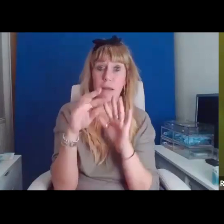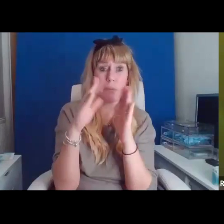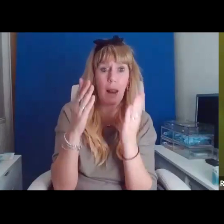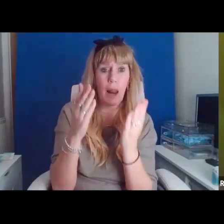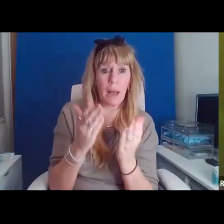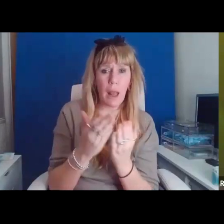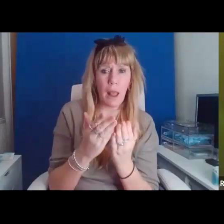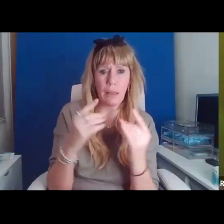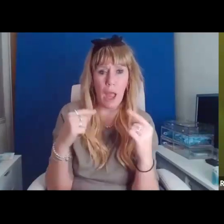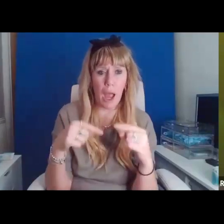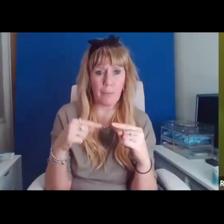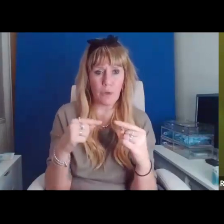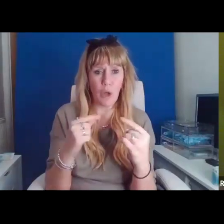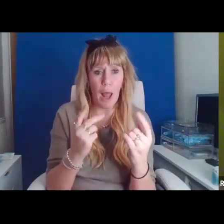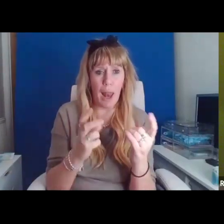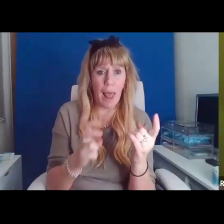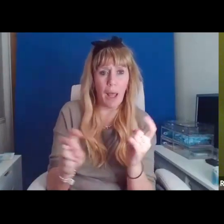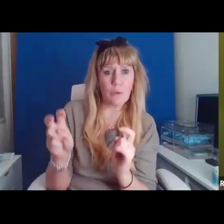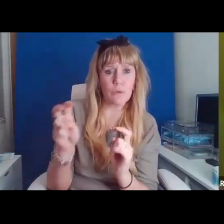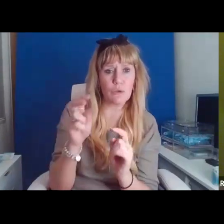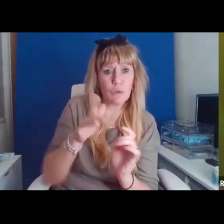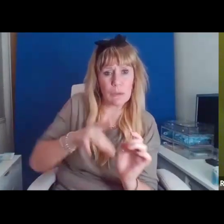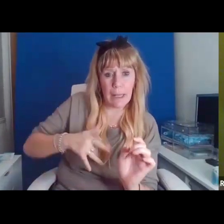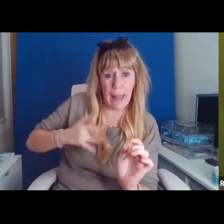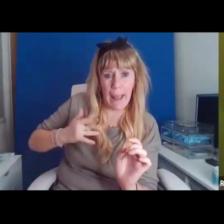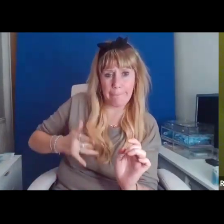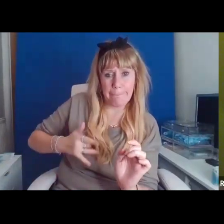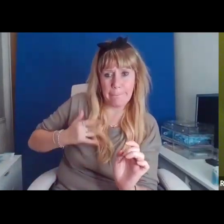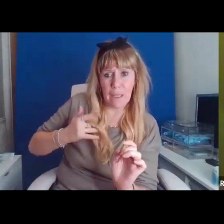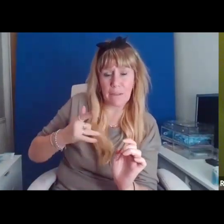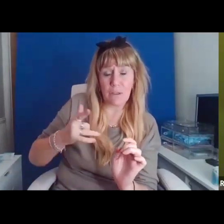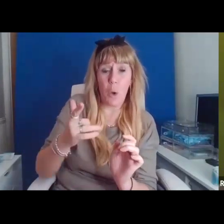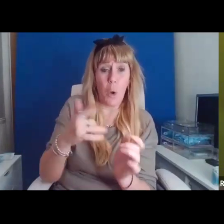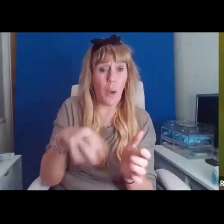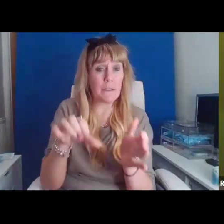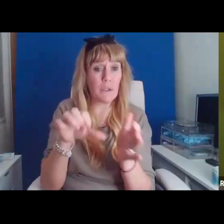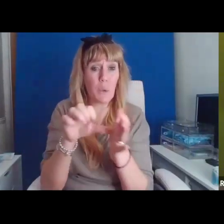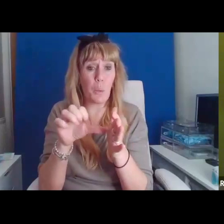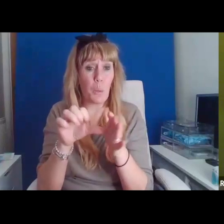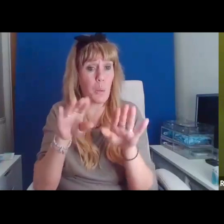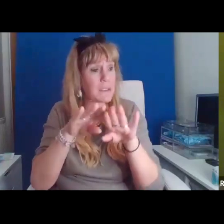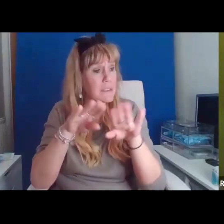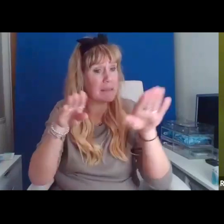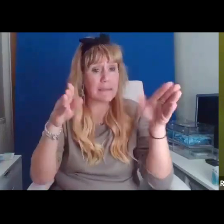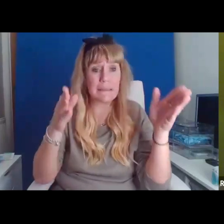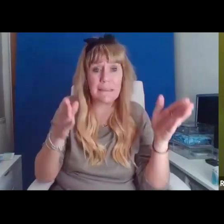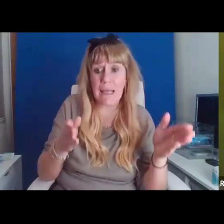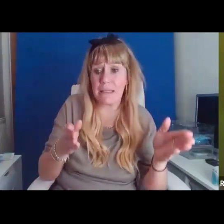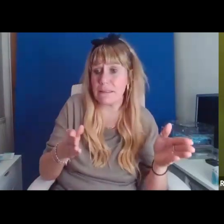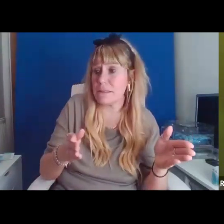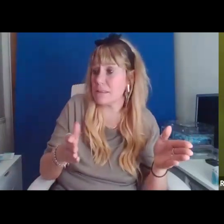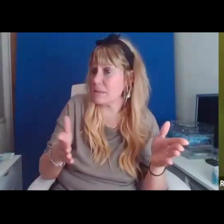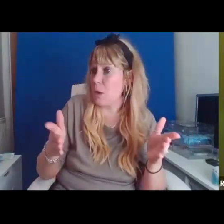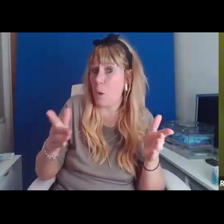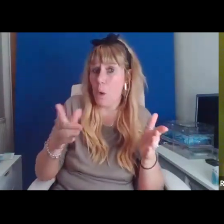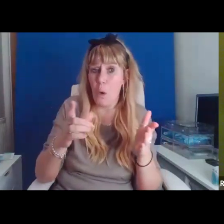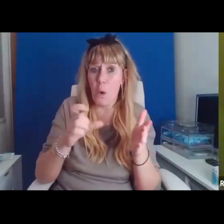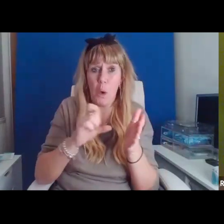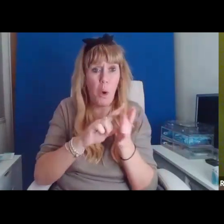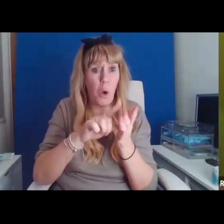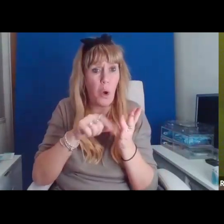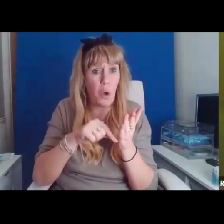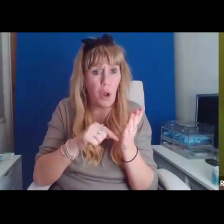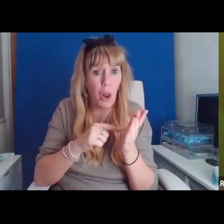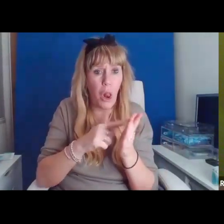allowed to inhabit. Or soaked into wooden desks. Or clotted into bricks that built